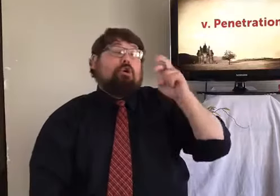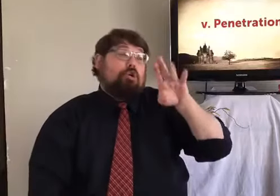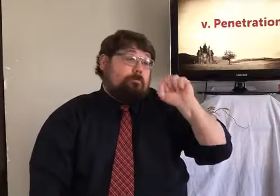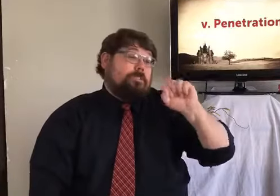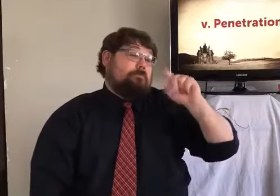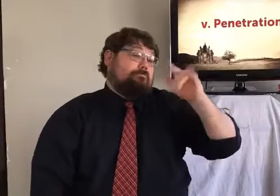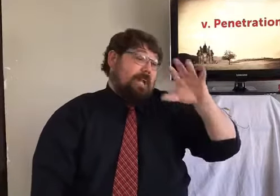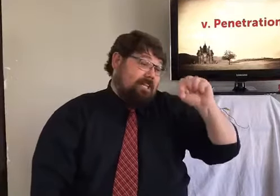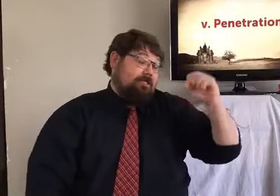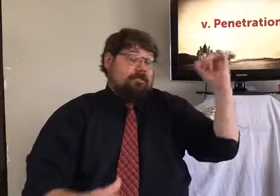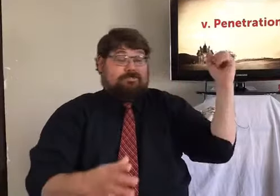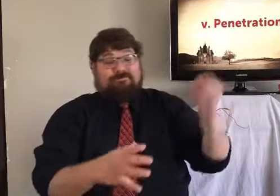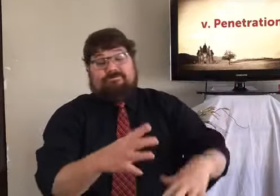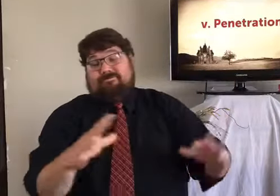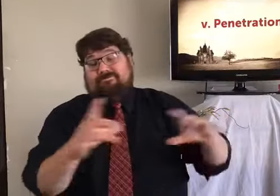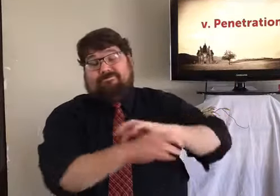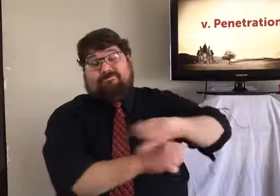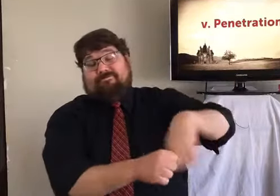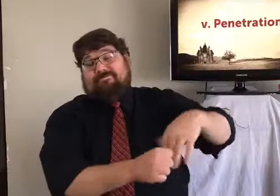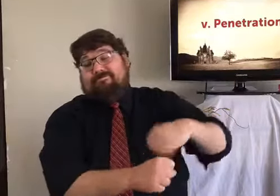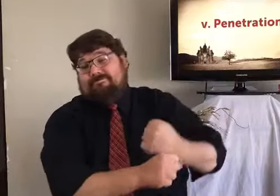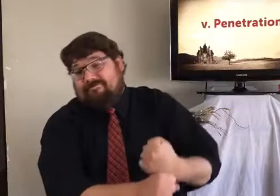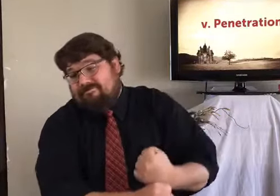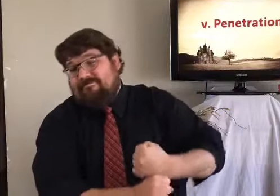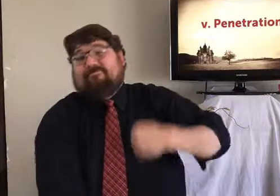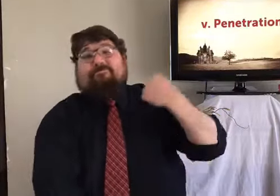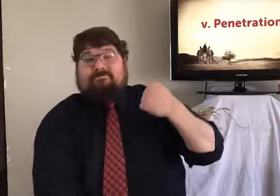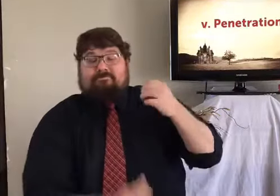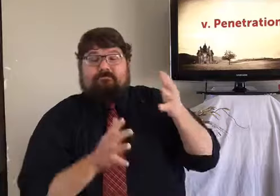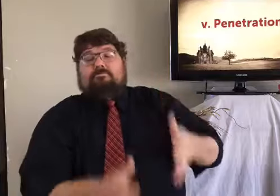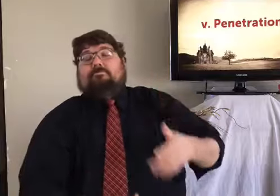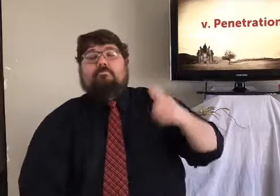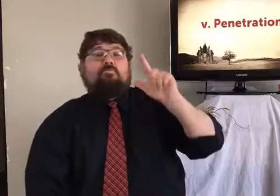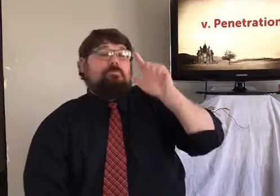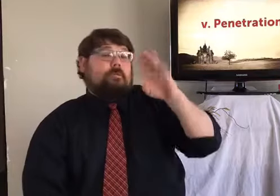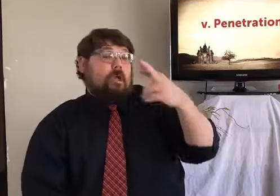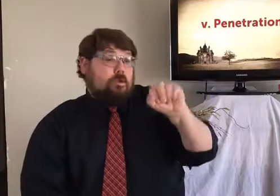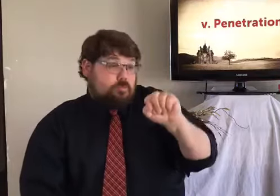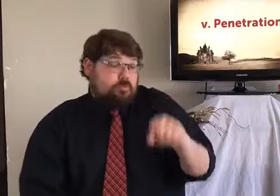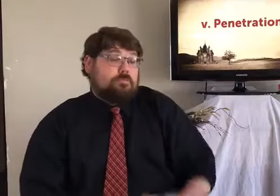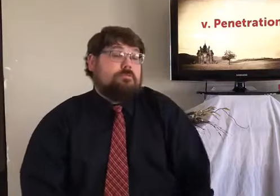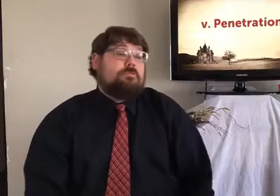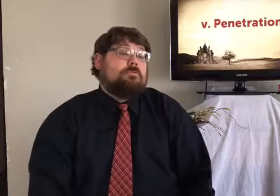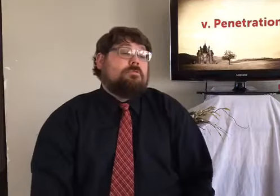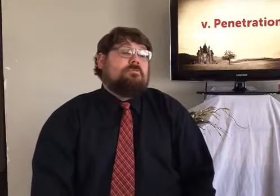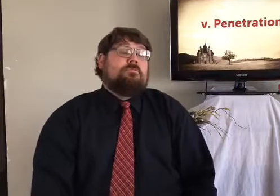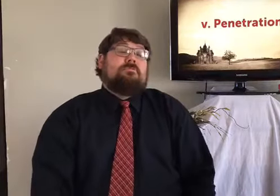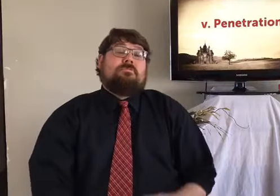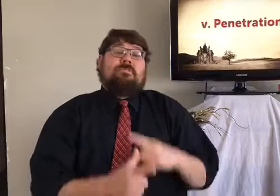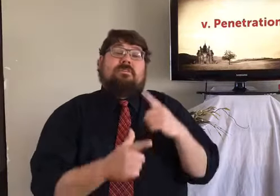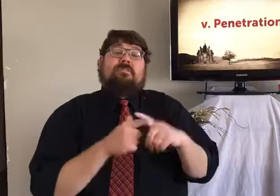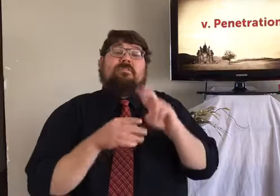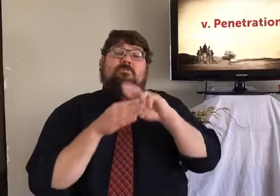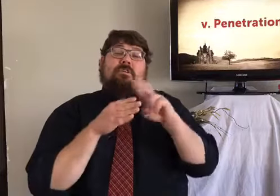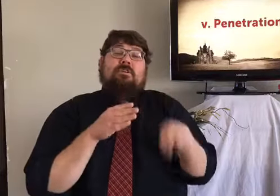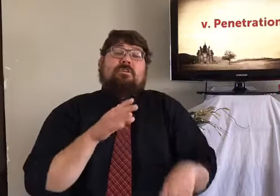it. Pour it in there. Stick the turkey in there with other herbs and spices. Tie that bag up, and leave it to soak for 24 hours.